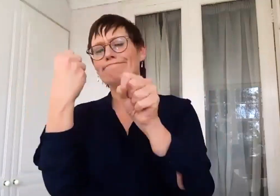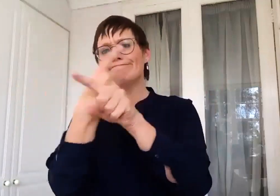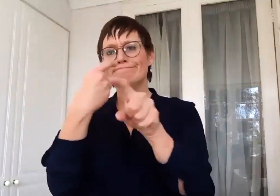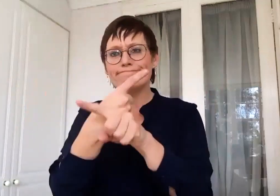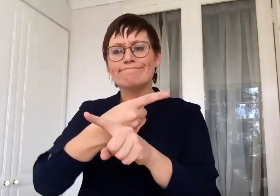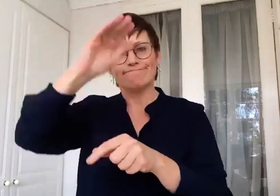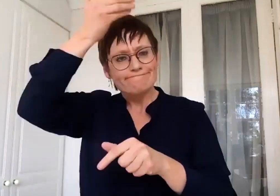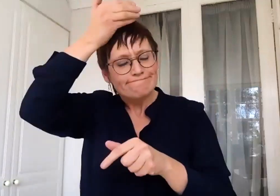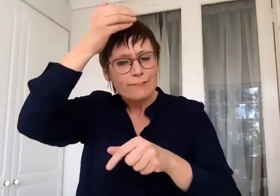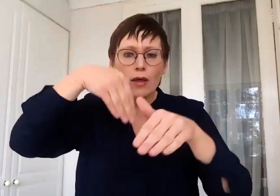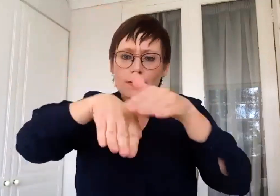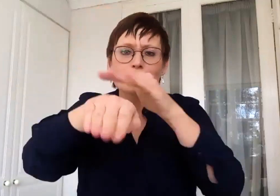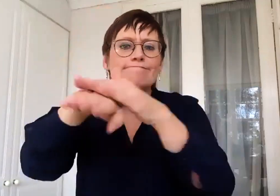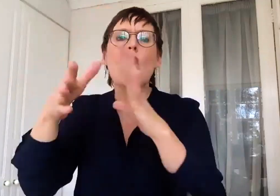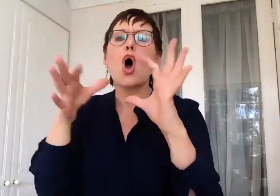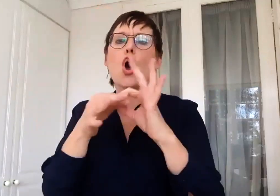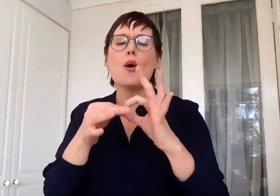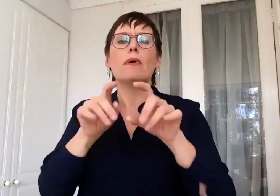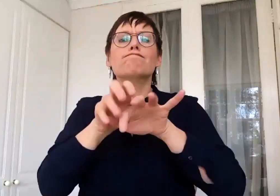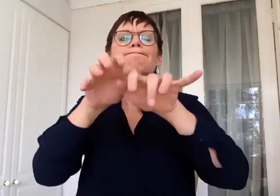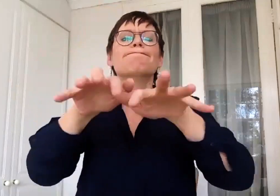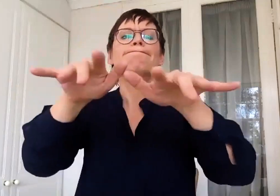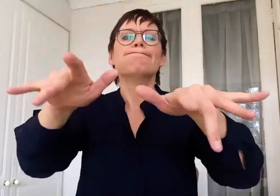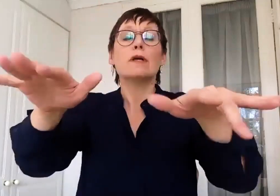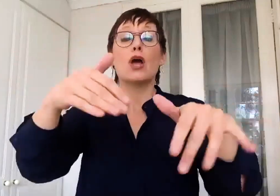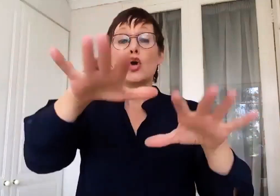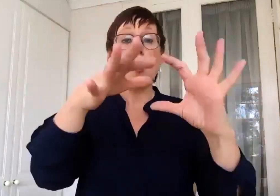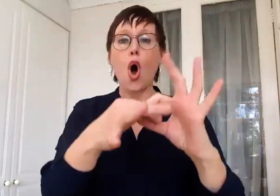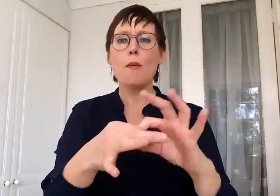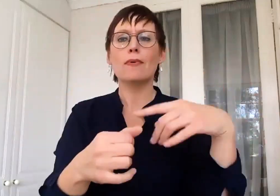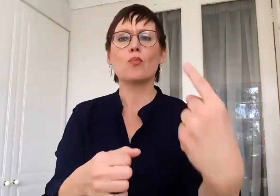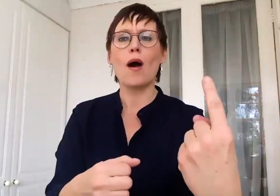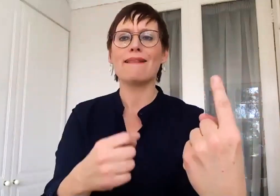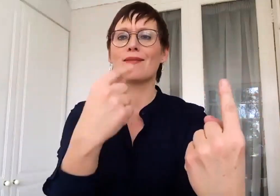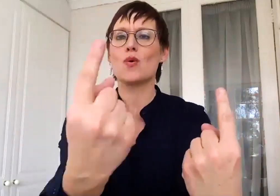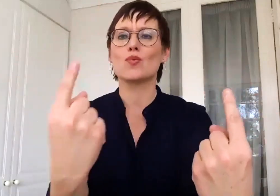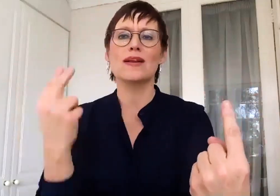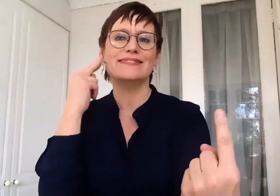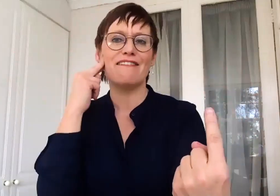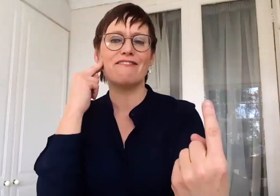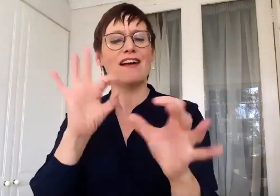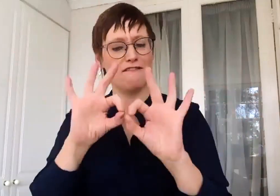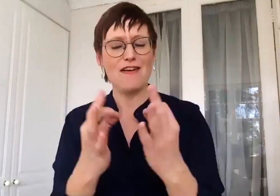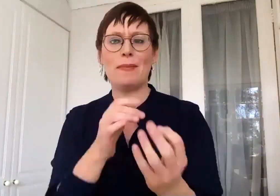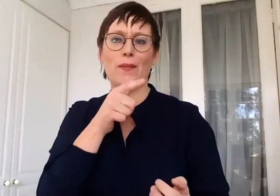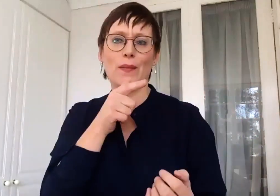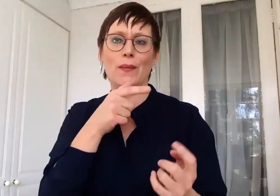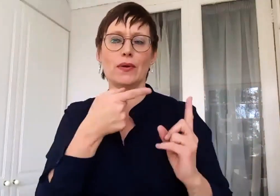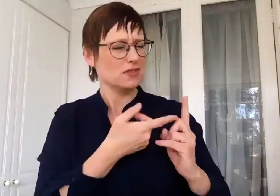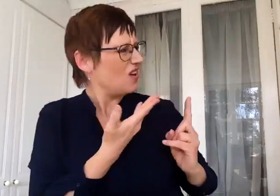parts of the mall, the big groups become smaller groups, become groups of two and eventually one. And at some point, you are interfacing with someone who's not